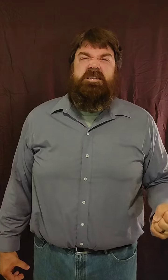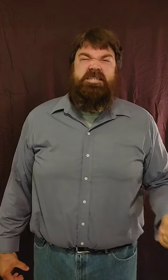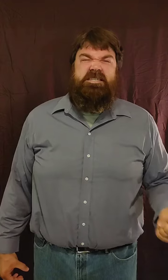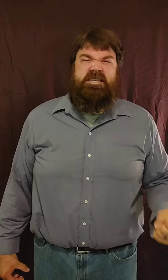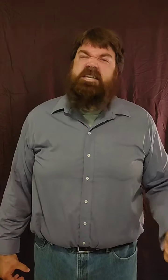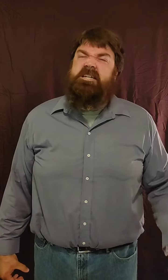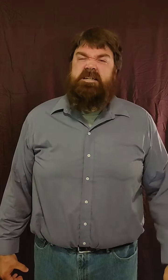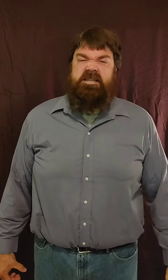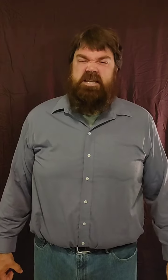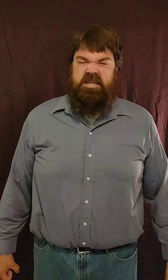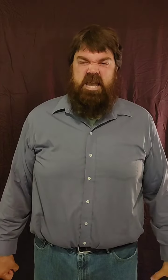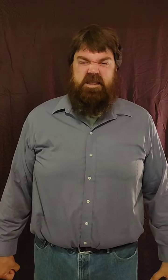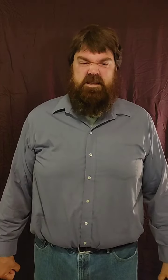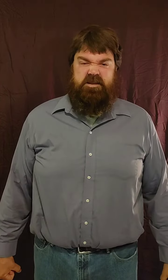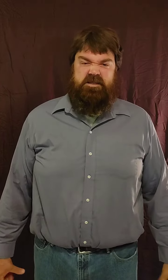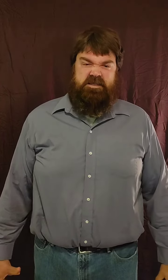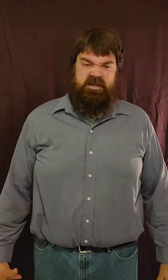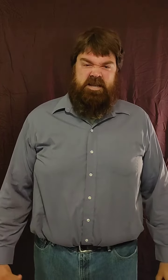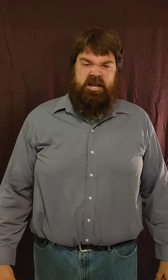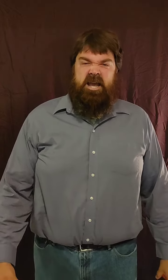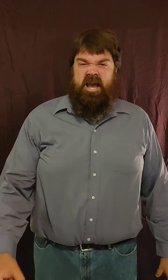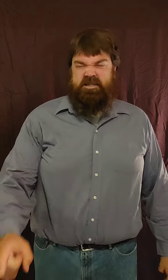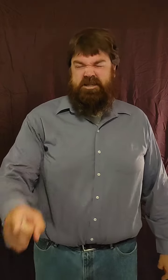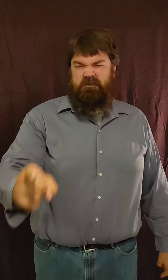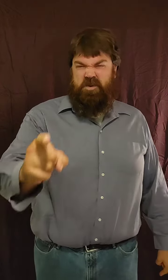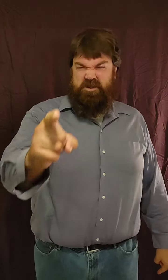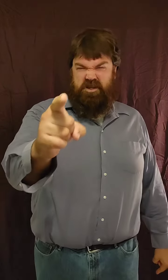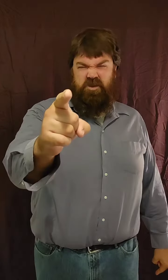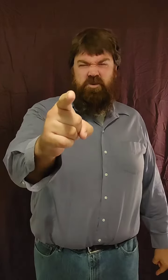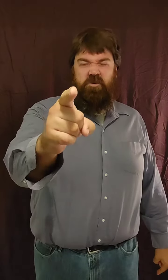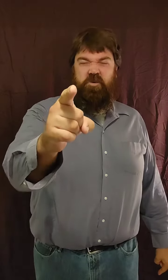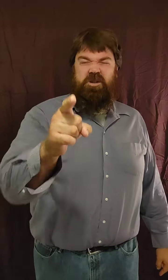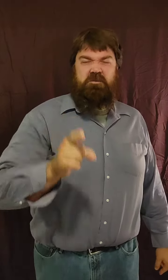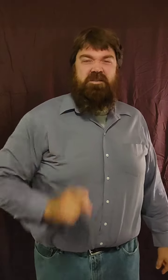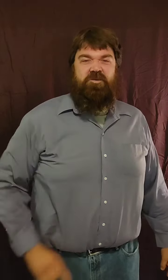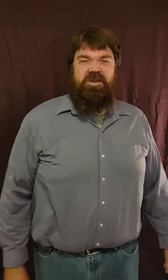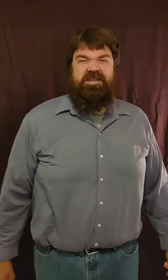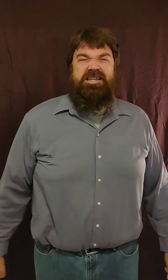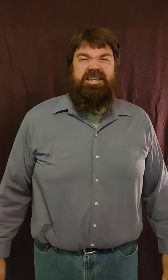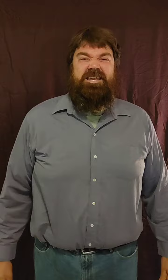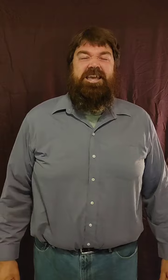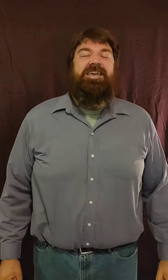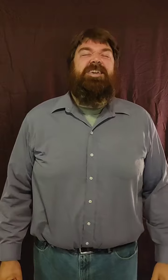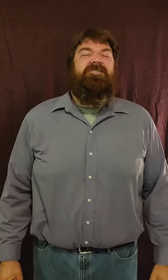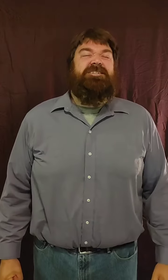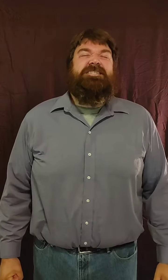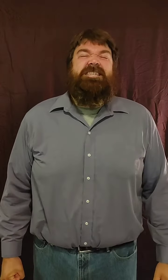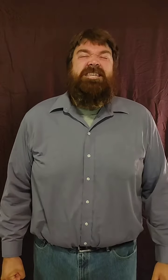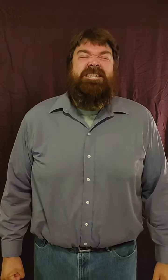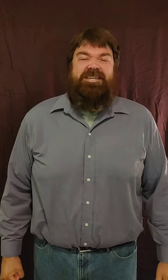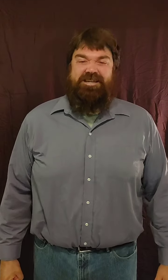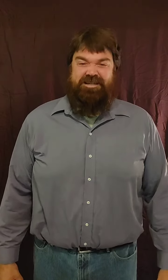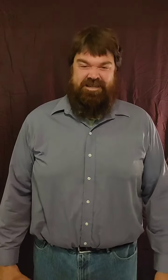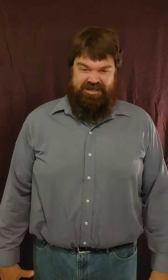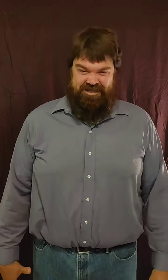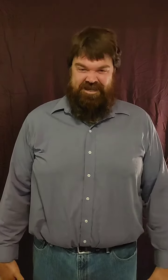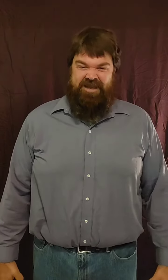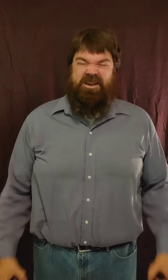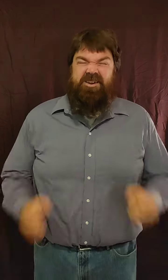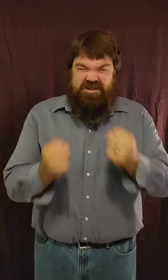less skilled than the others. At some point you will be the weakest link, I guarantee it. But our